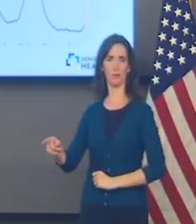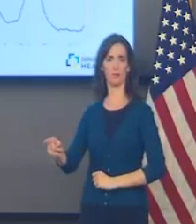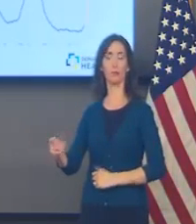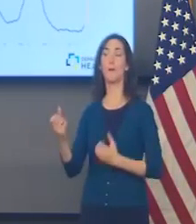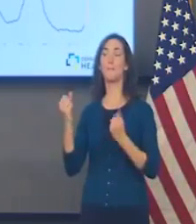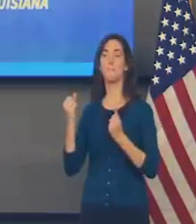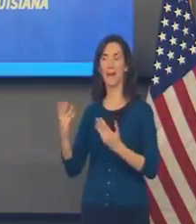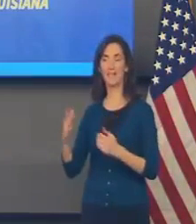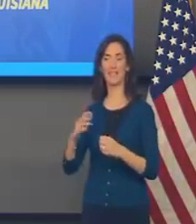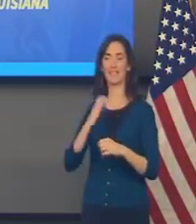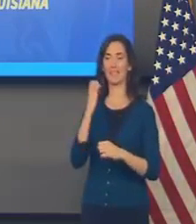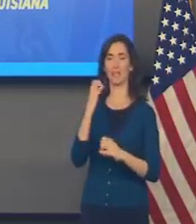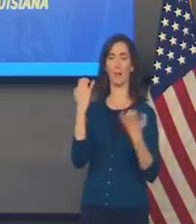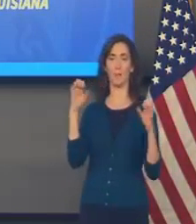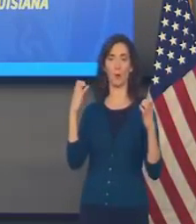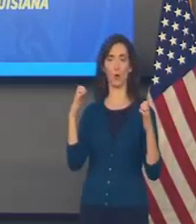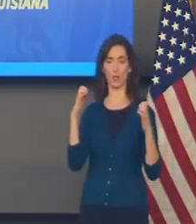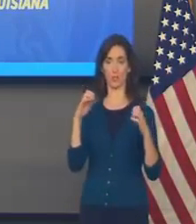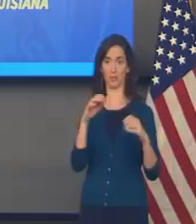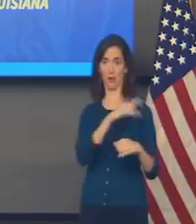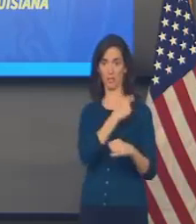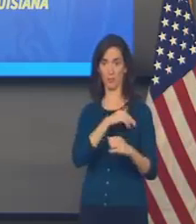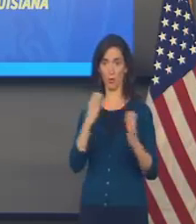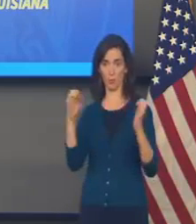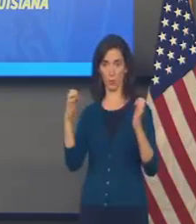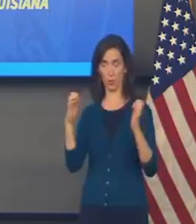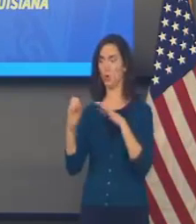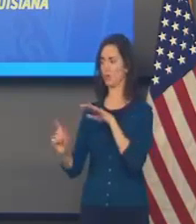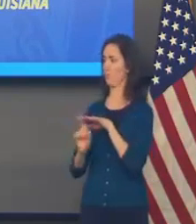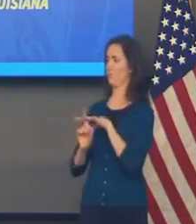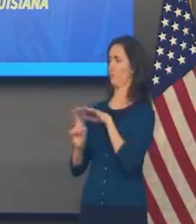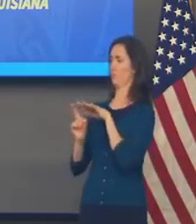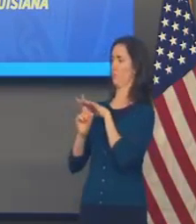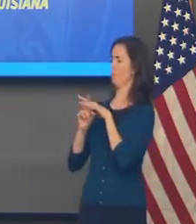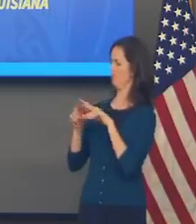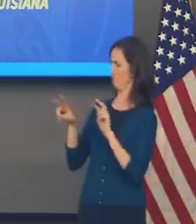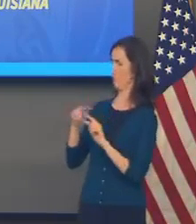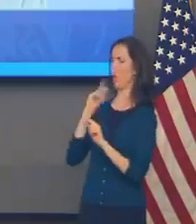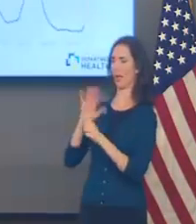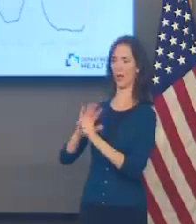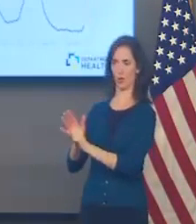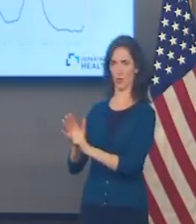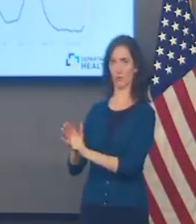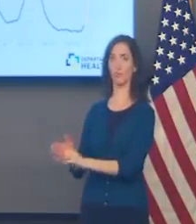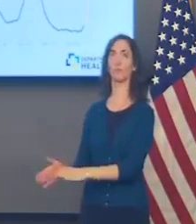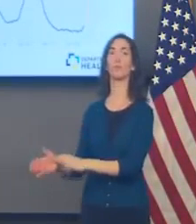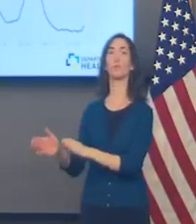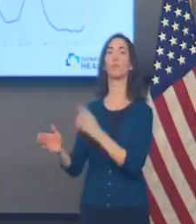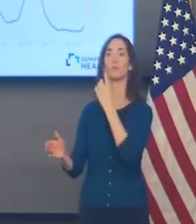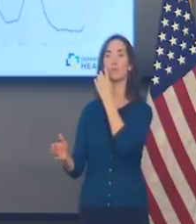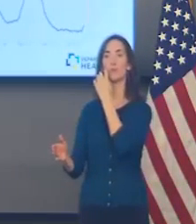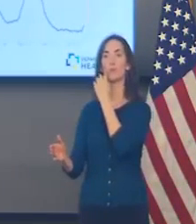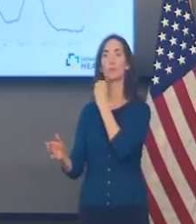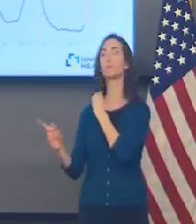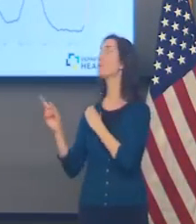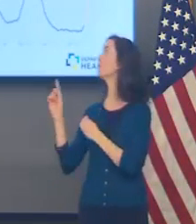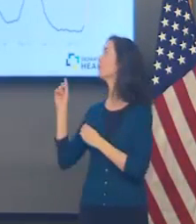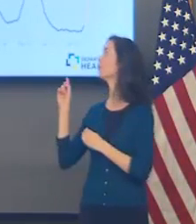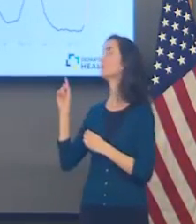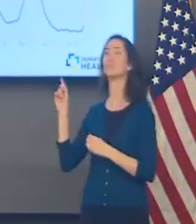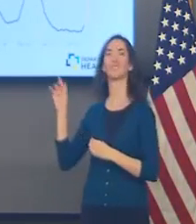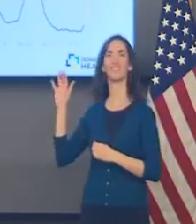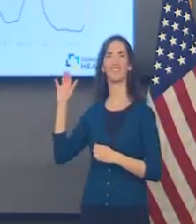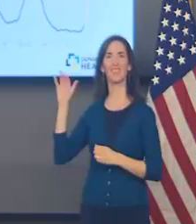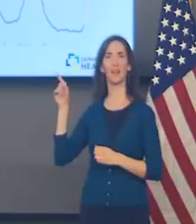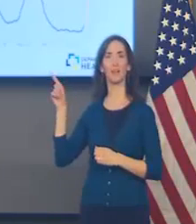in with COVID like symptoms, and you'll note, if you can go back to the previous slide, please, you'll note that